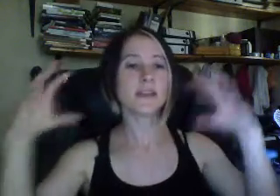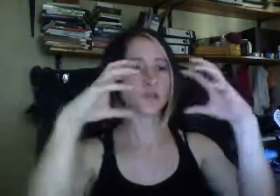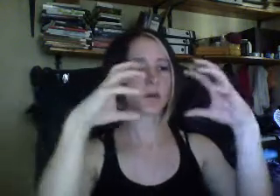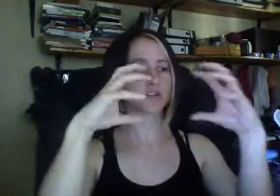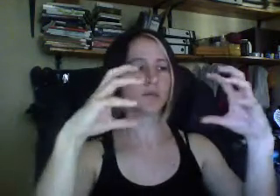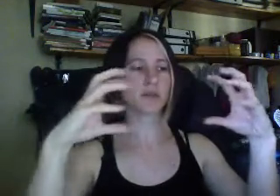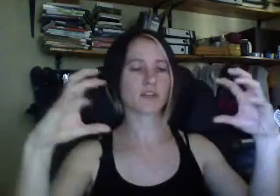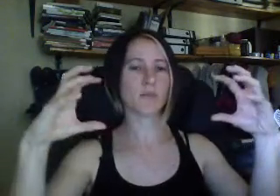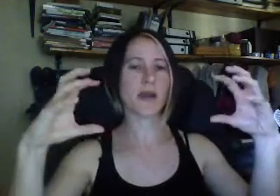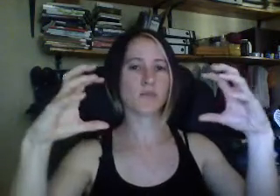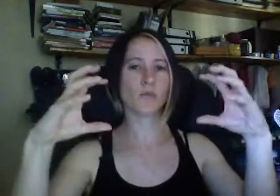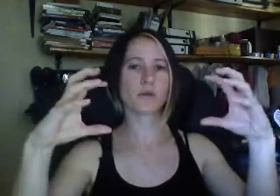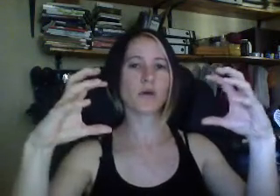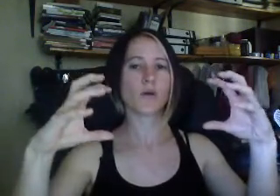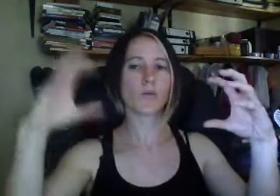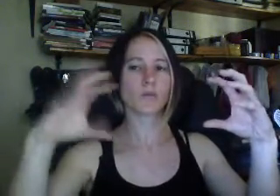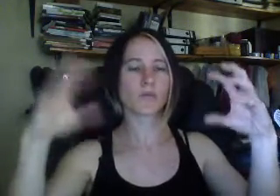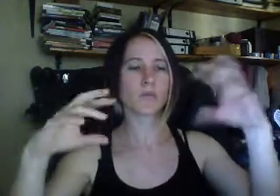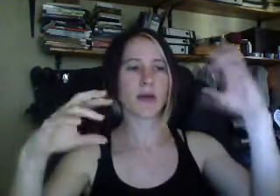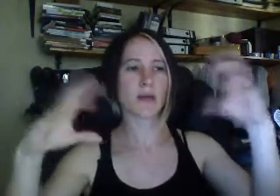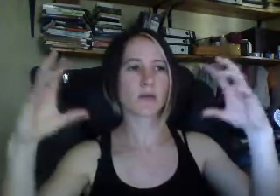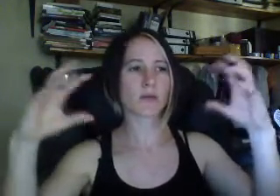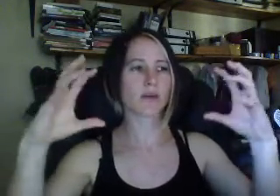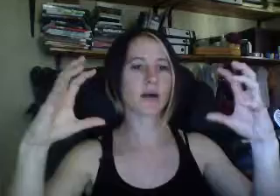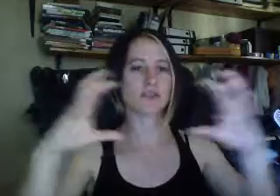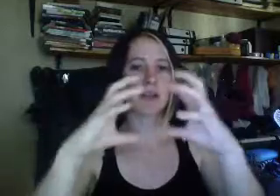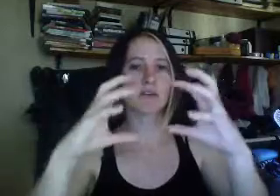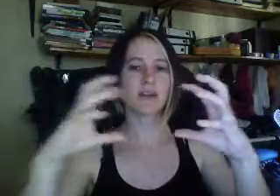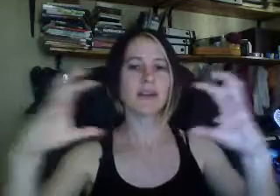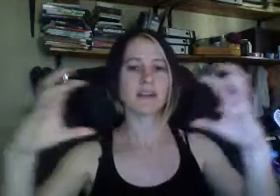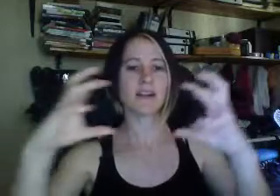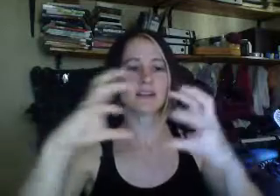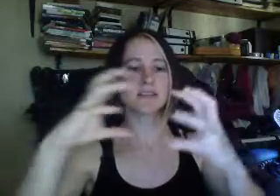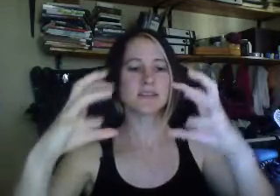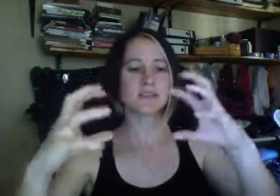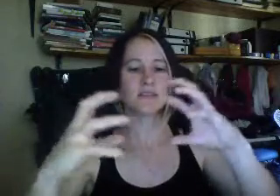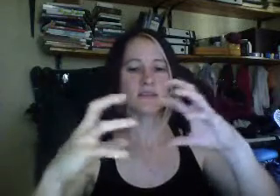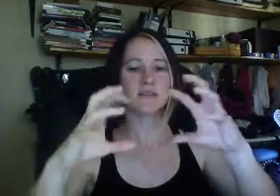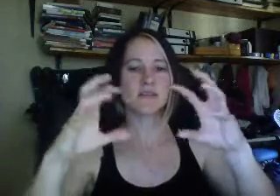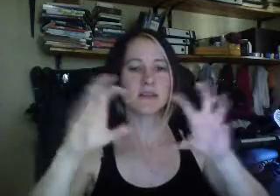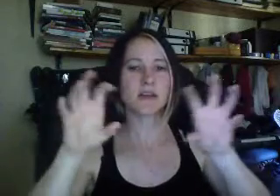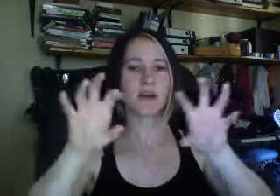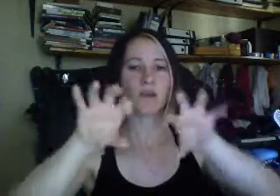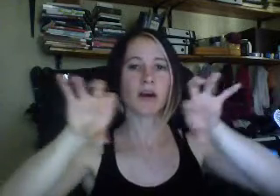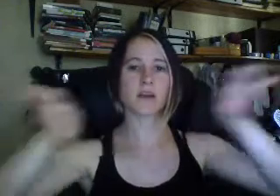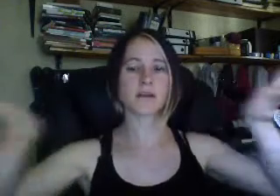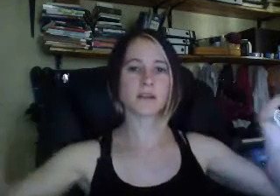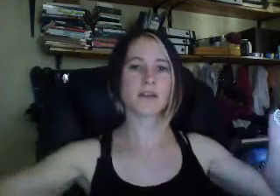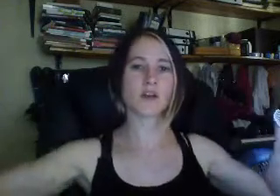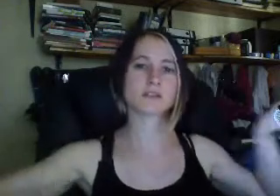And each one is doing that. So man and woman, or woman, woman, man, man, whatever, come together, and they're like, yeah, bye. And they go